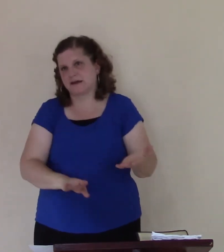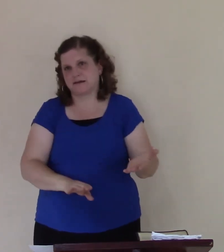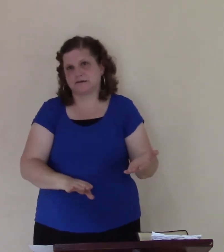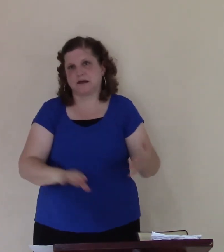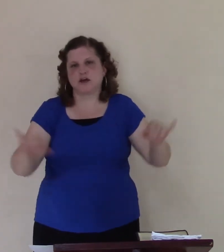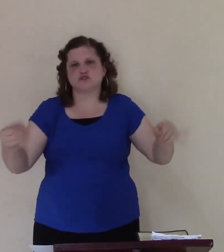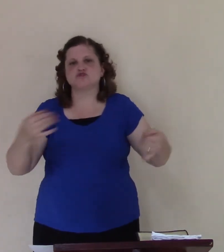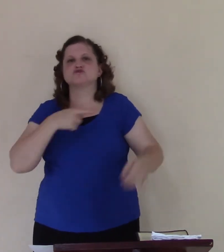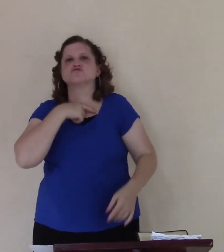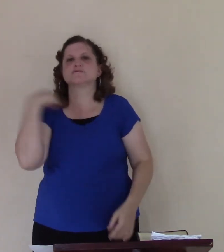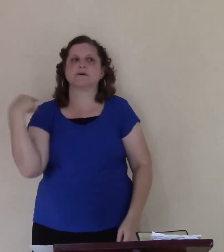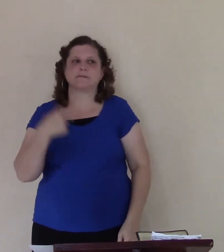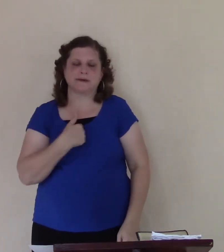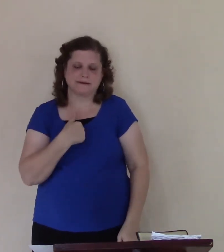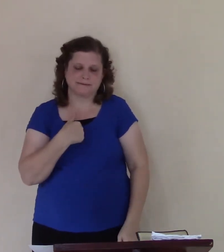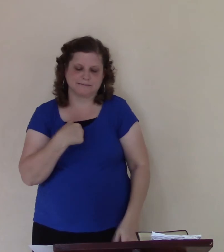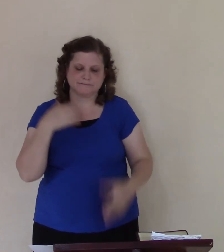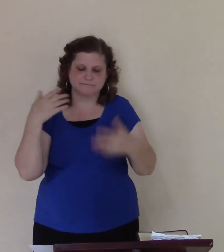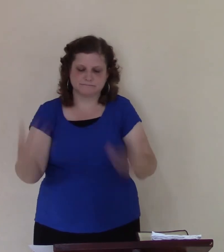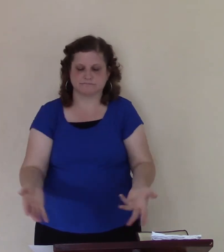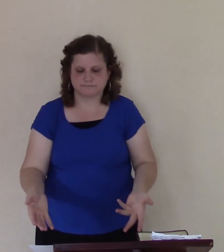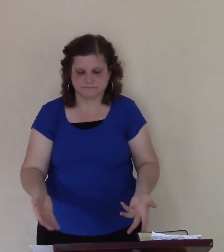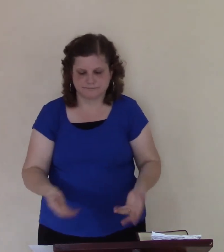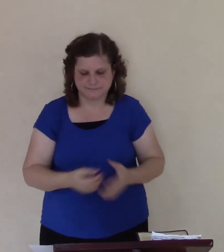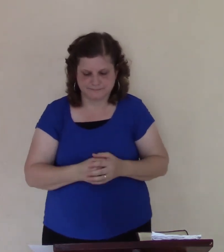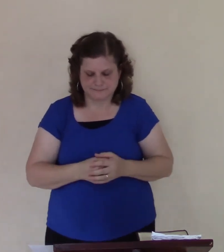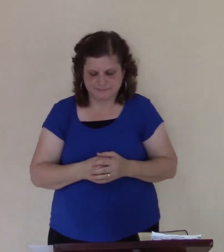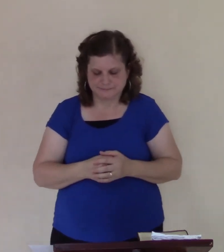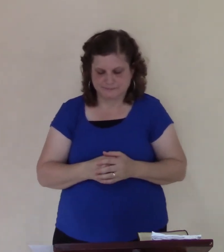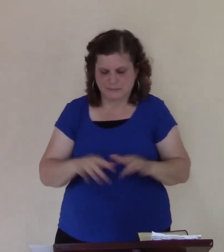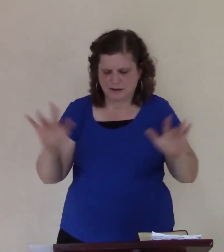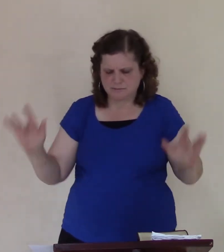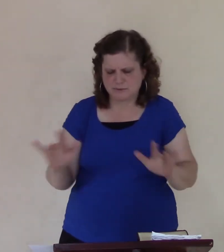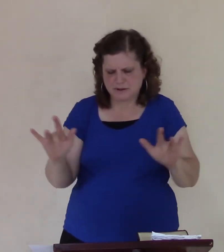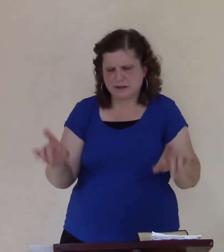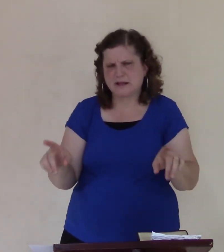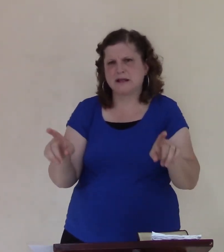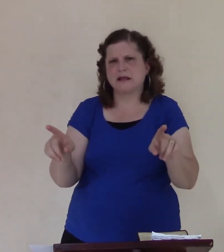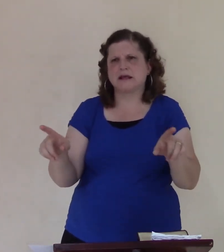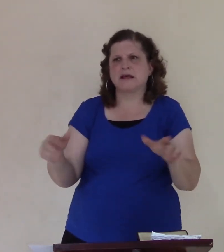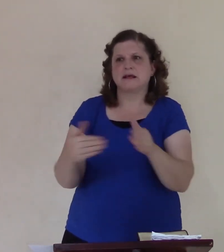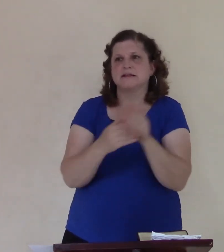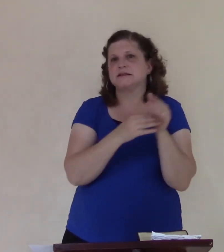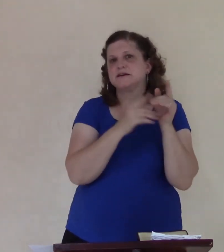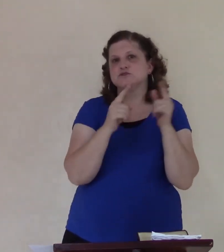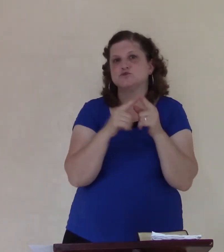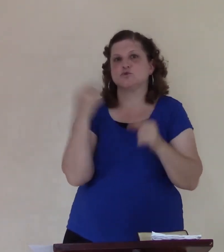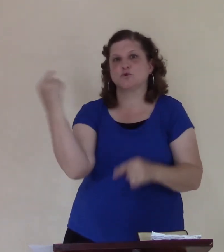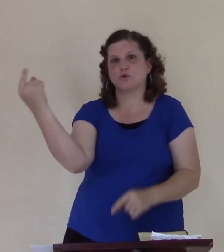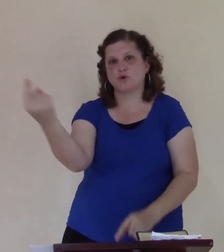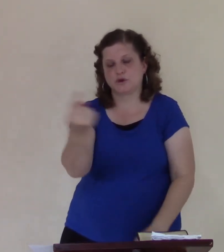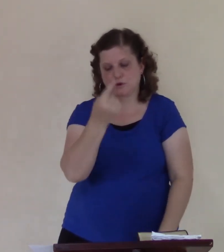Then it's 44%. Self-pity leads to the Romans. In Romans chapter 6, we'll go over there.